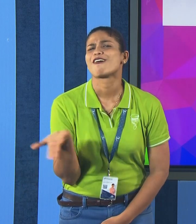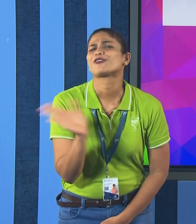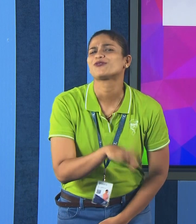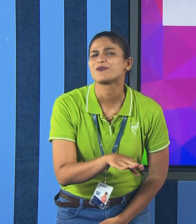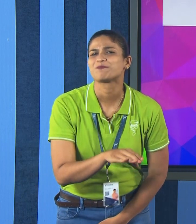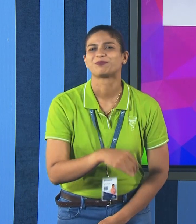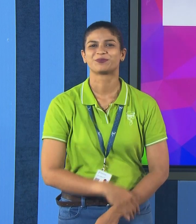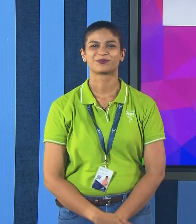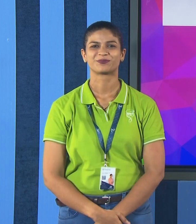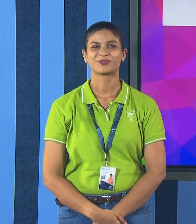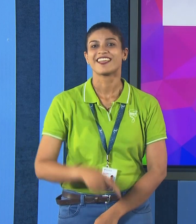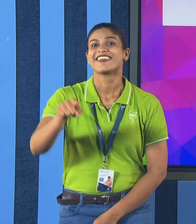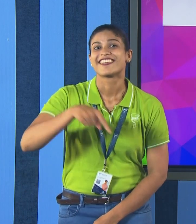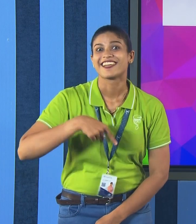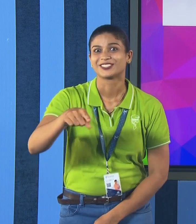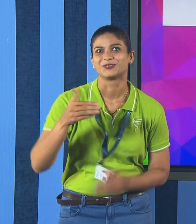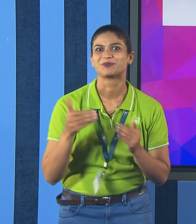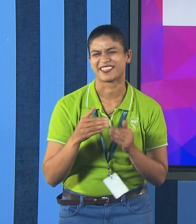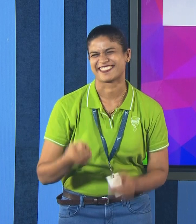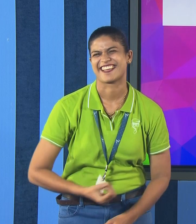are you from? Nice to meet you.